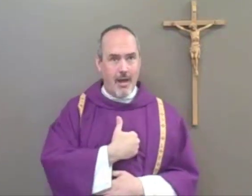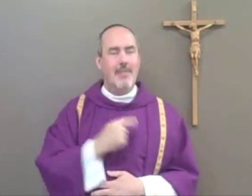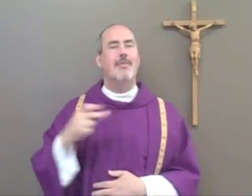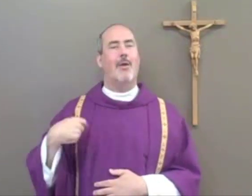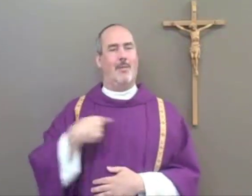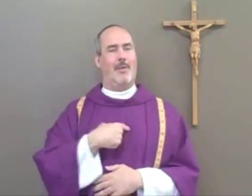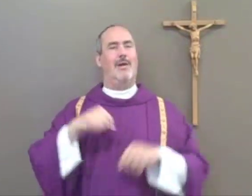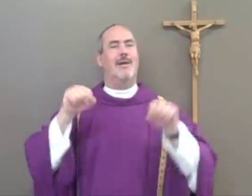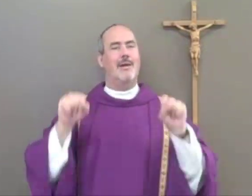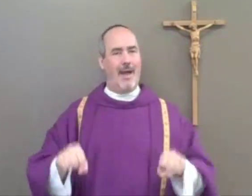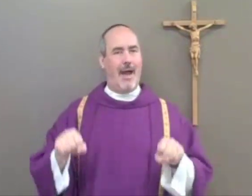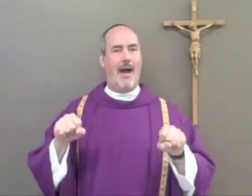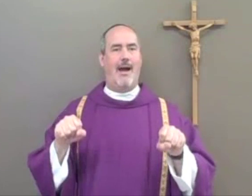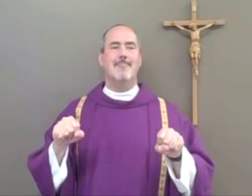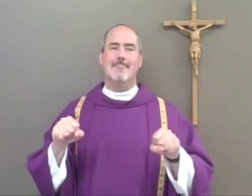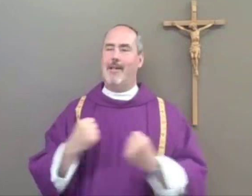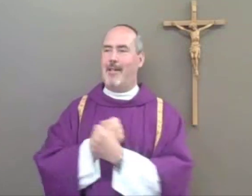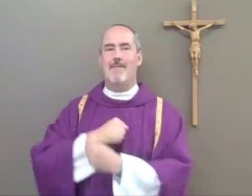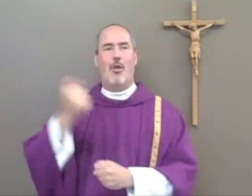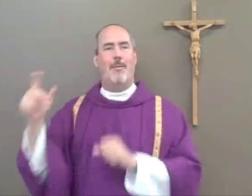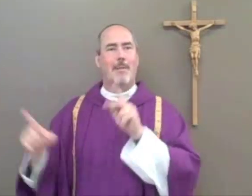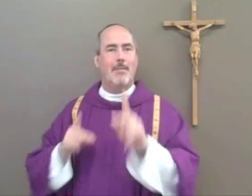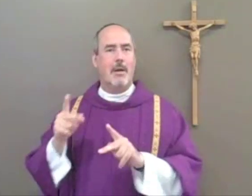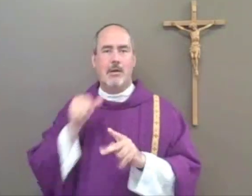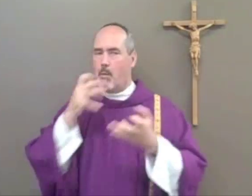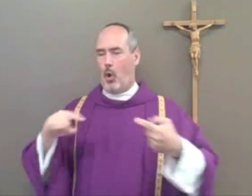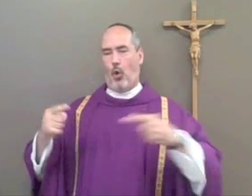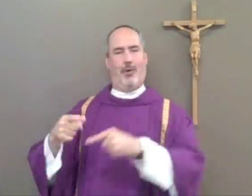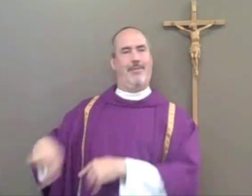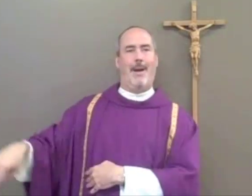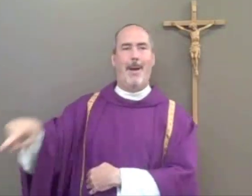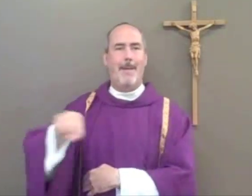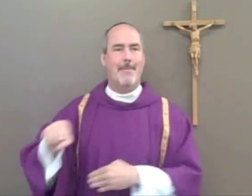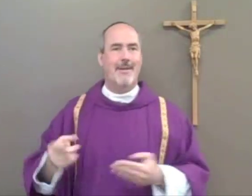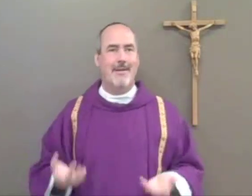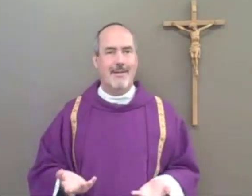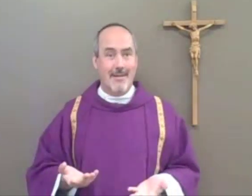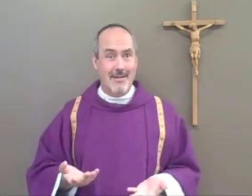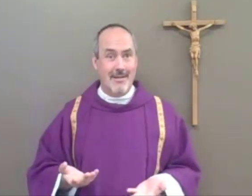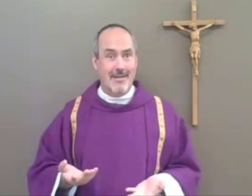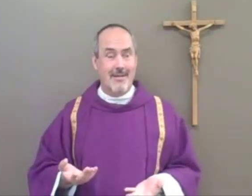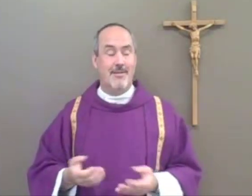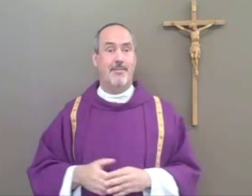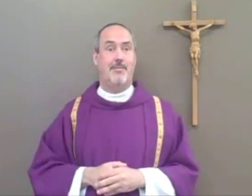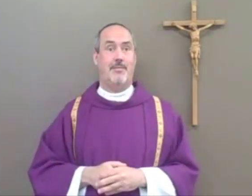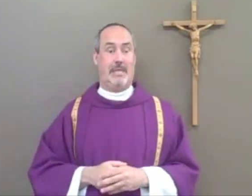we feel good about ourselves, then we can love other people, and we won't want to hurt them.